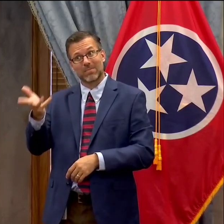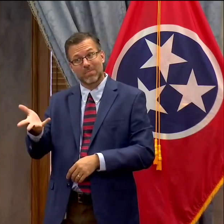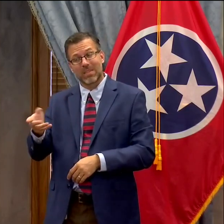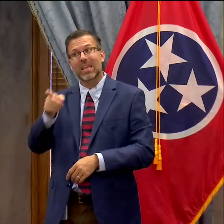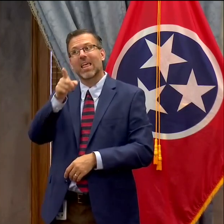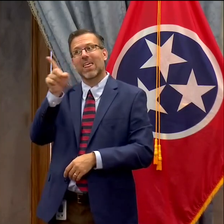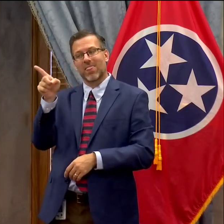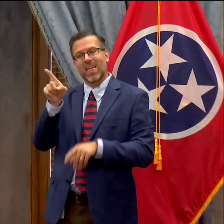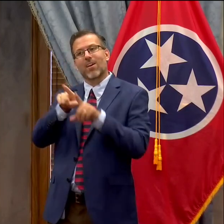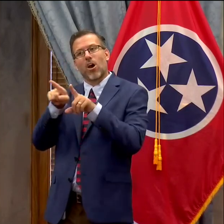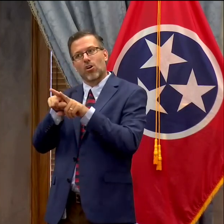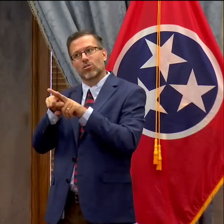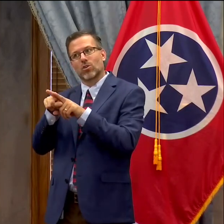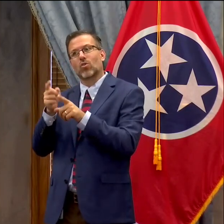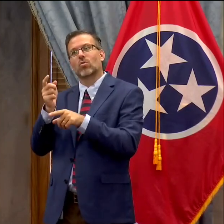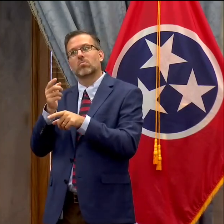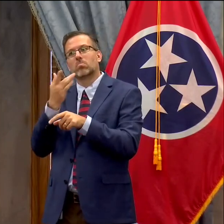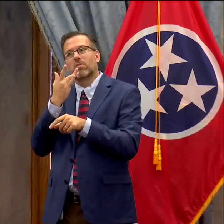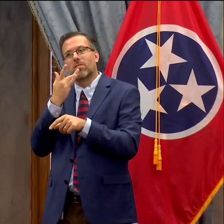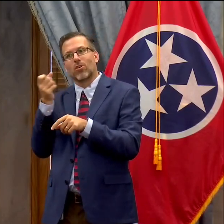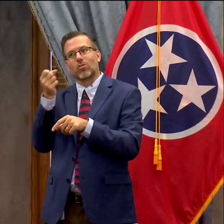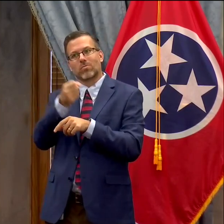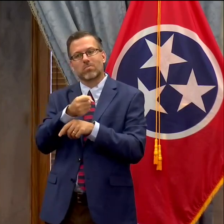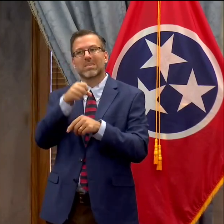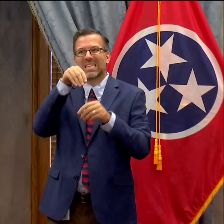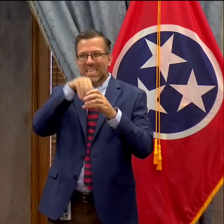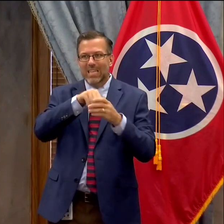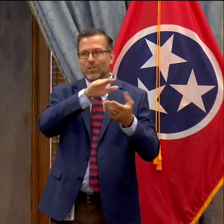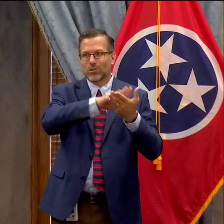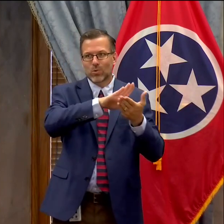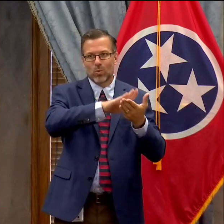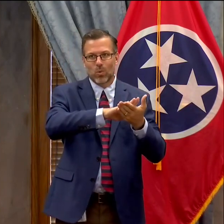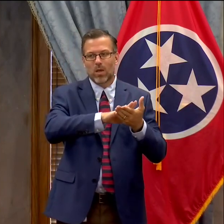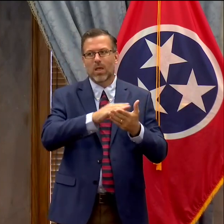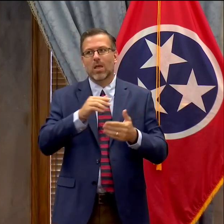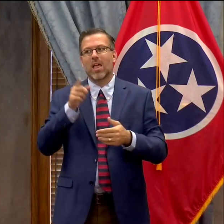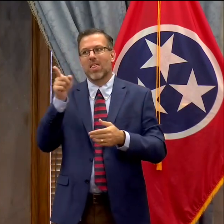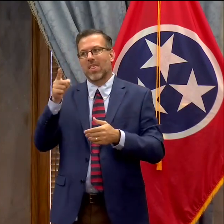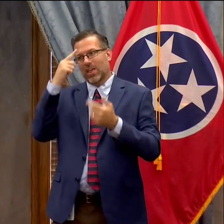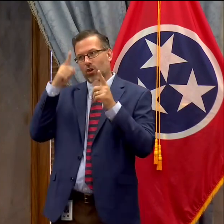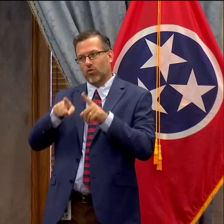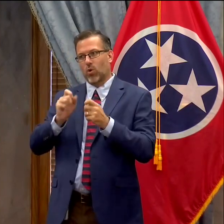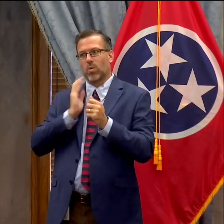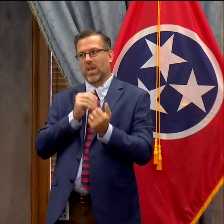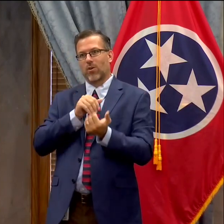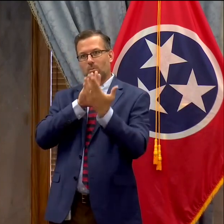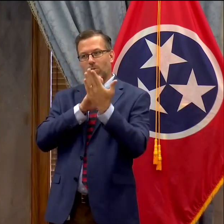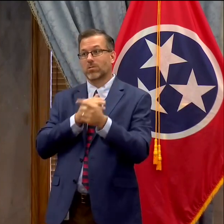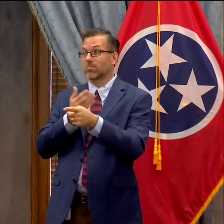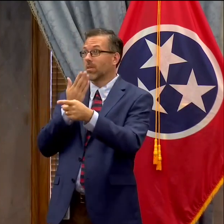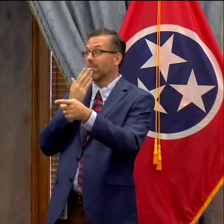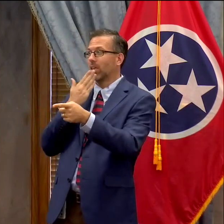also advocated for in-person schooling uh believe that we're taking the right approach. Thank you.